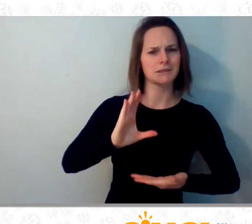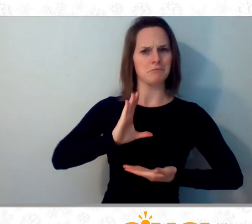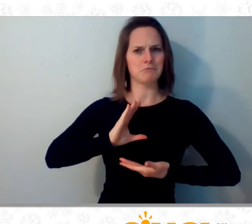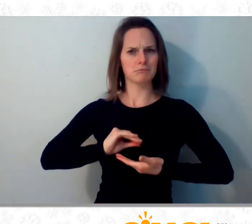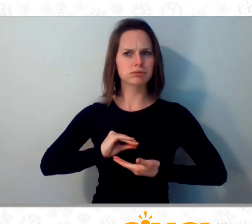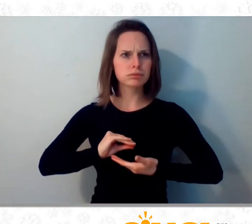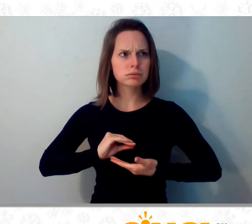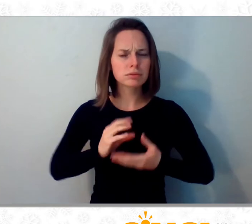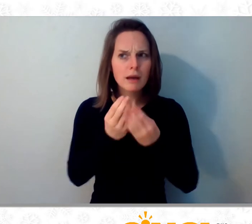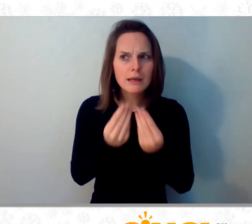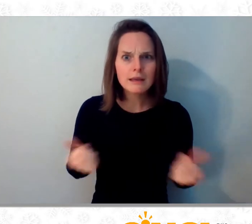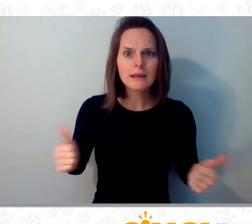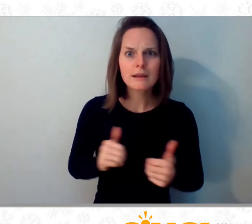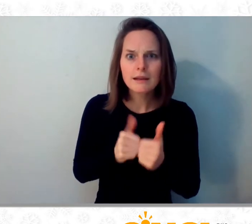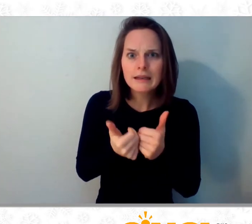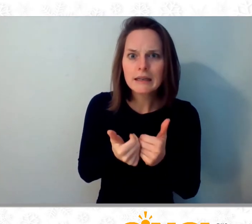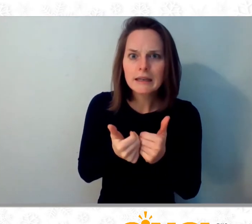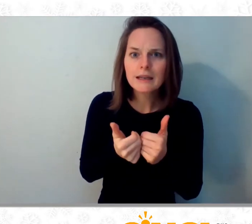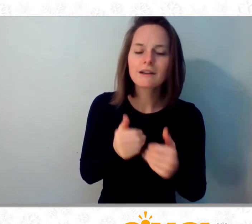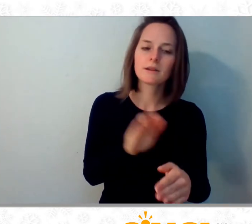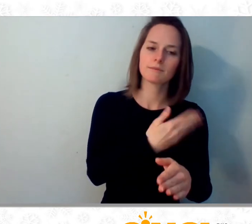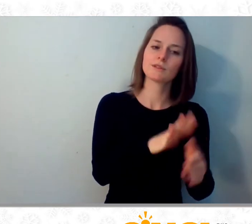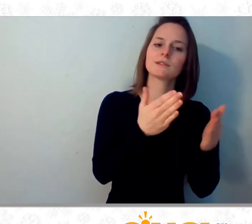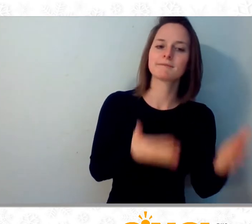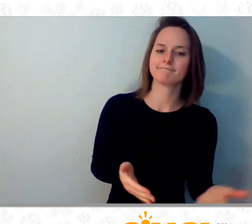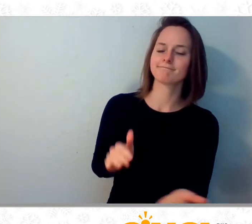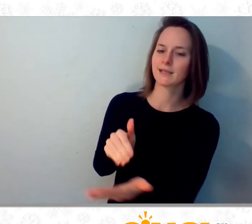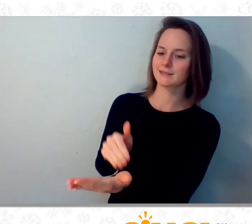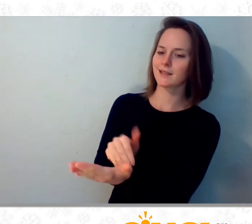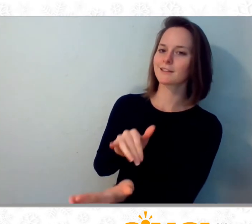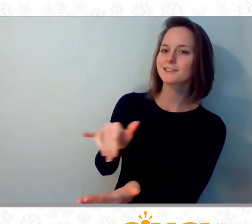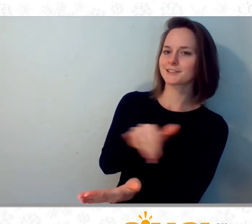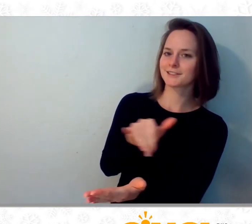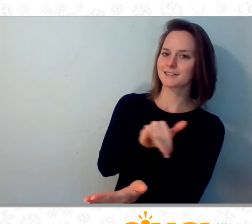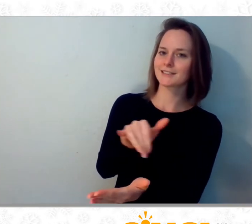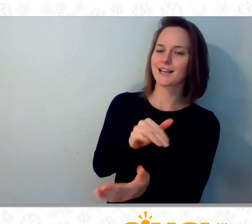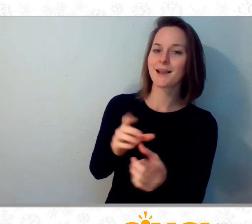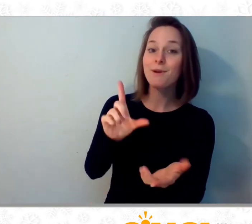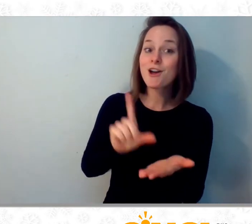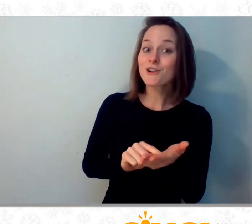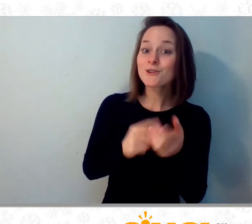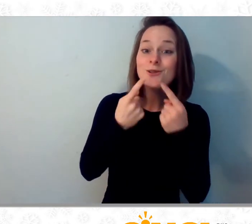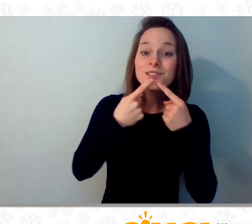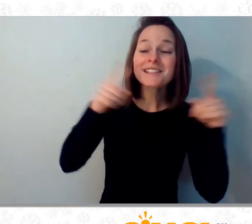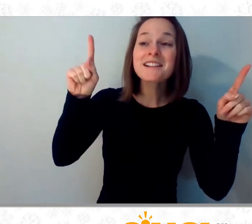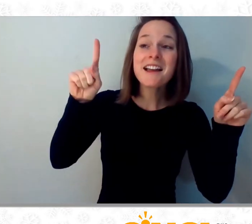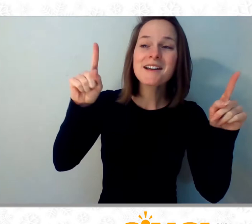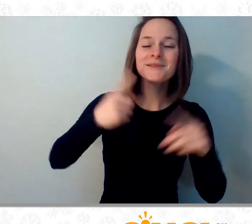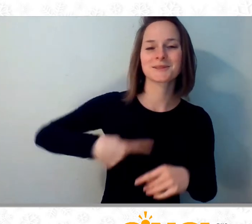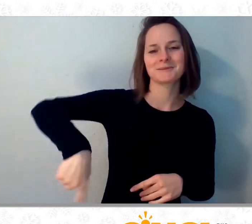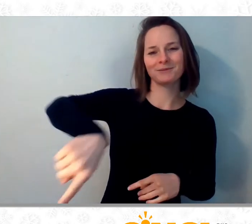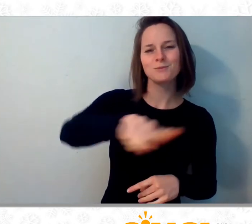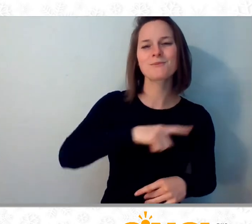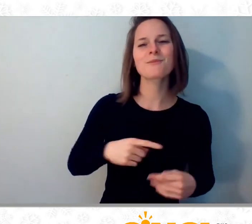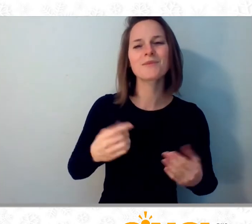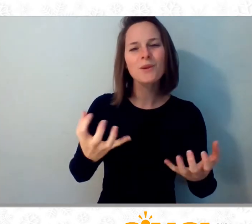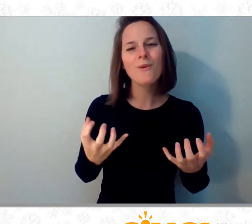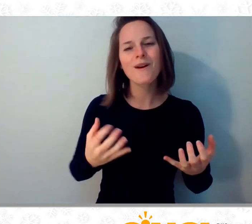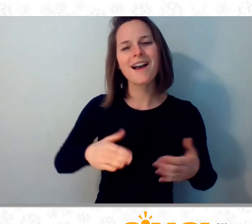we musicians, doctors, with happy news to share Love and joy come to you, and to you your household too